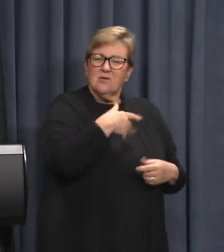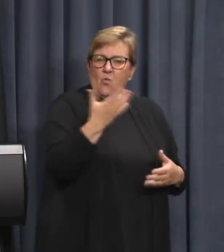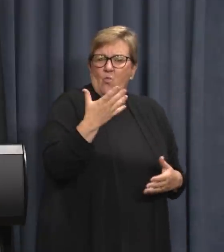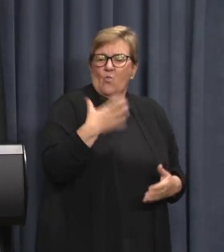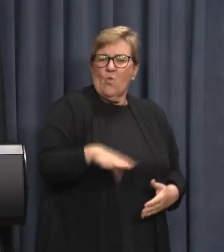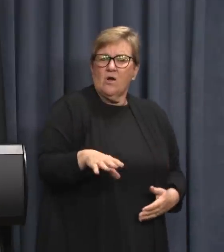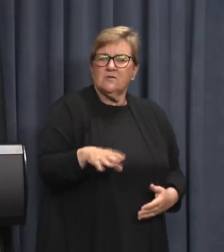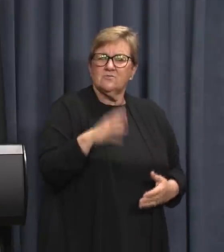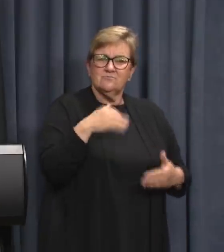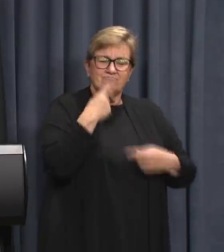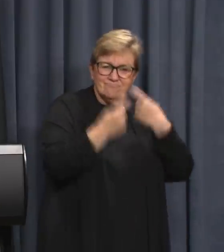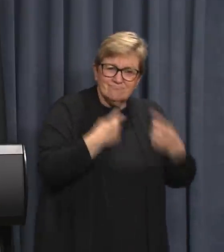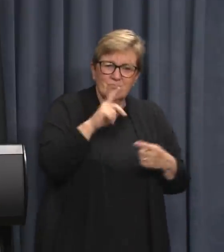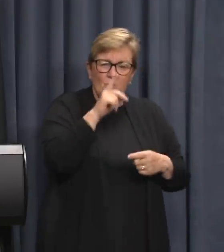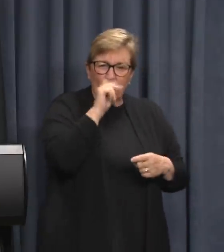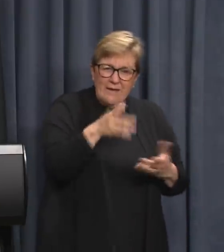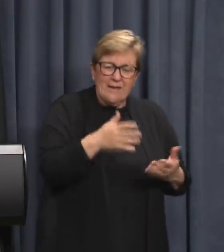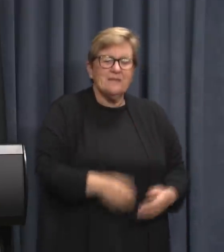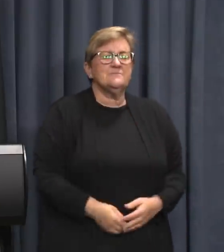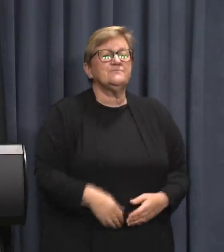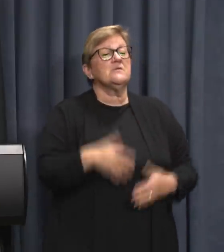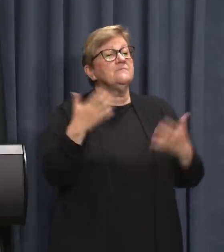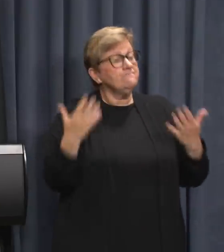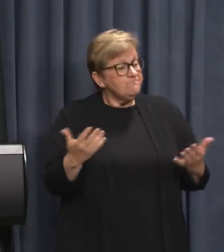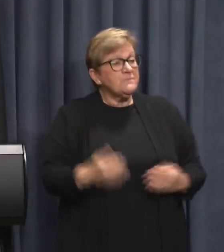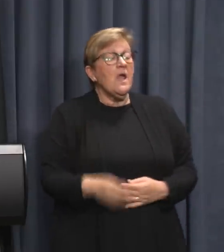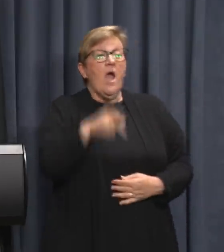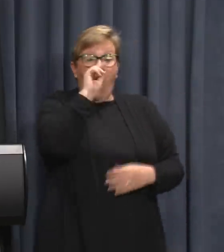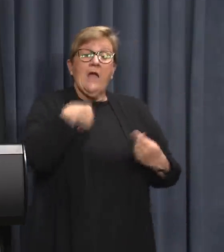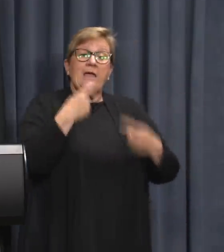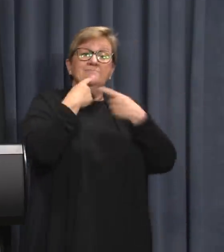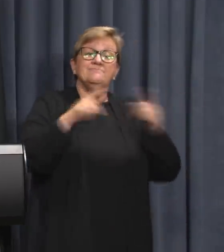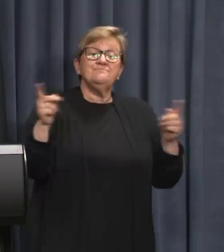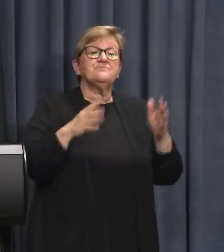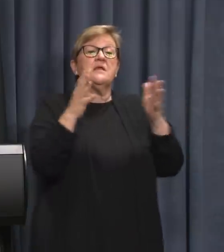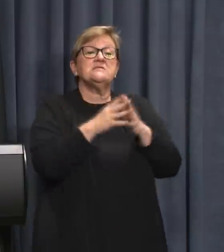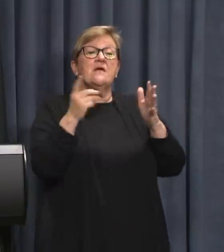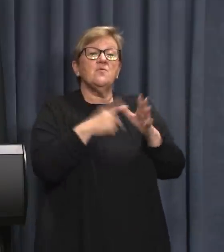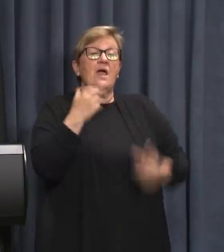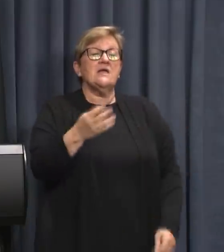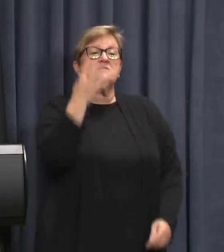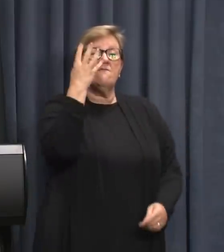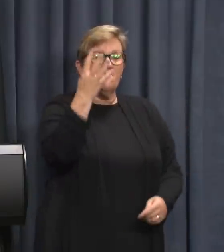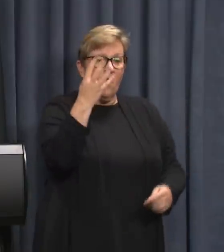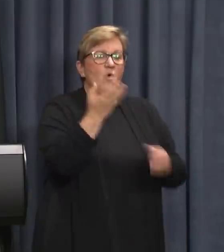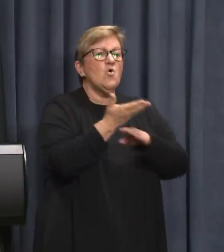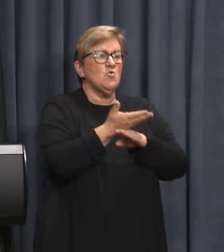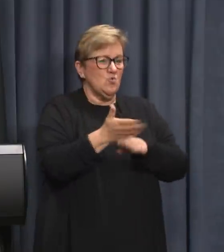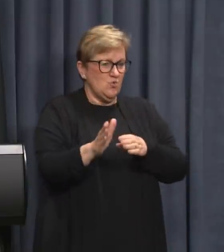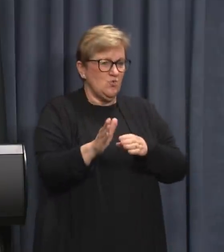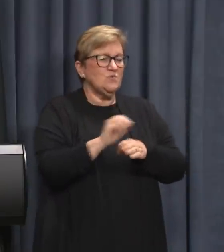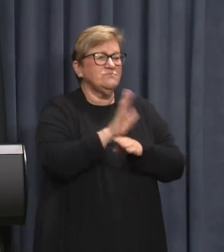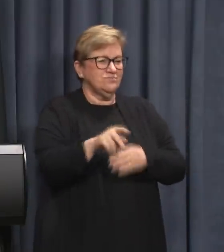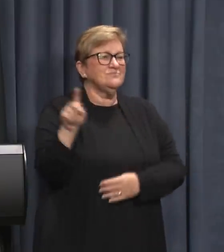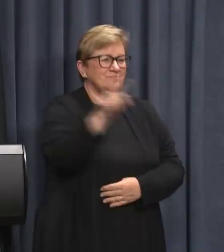able to bring you as much information as we can. So I can announce that Western Australia has four new local COVID